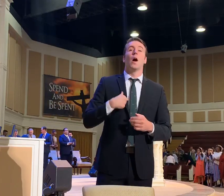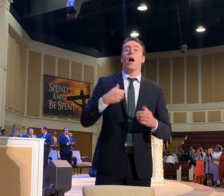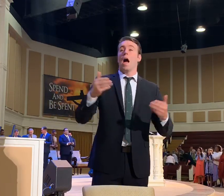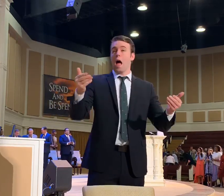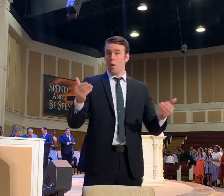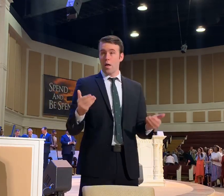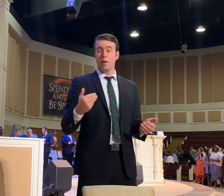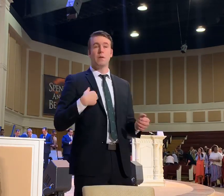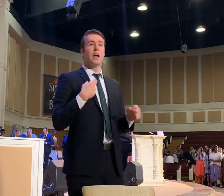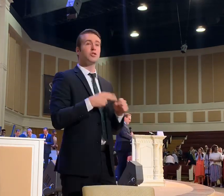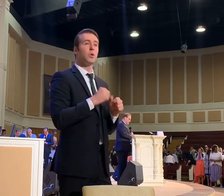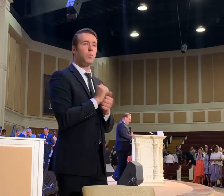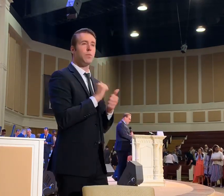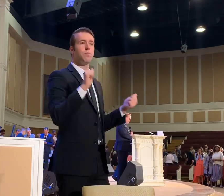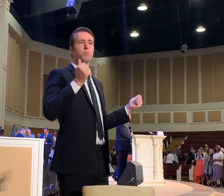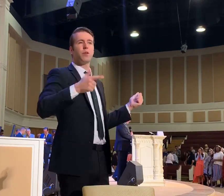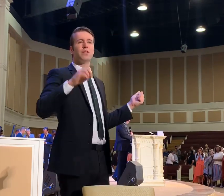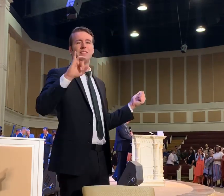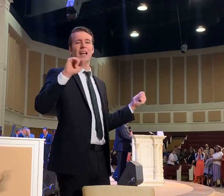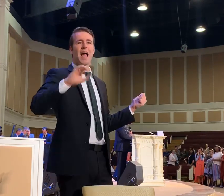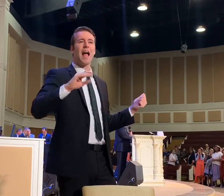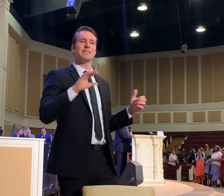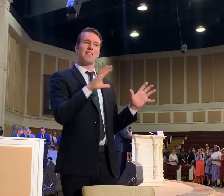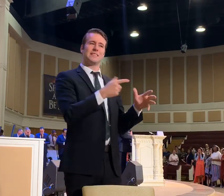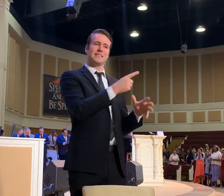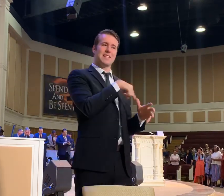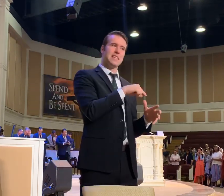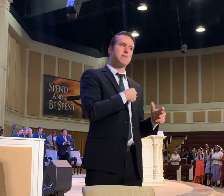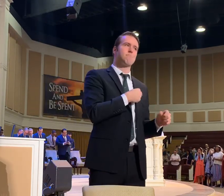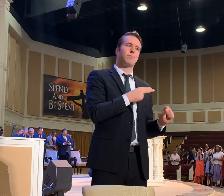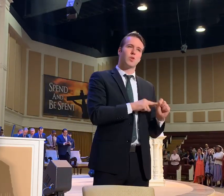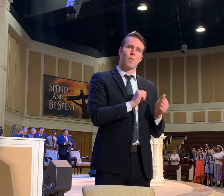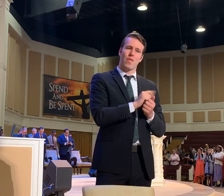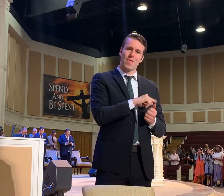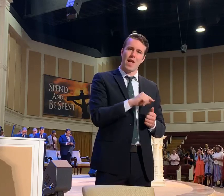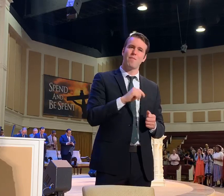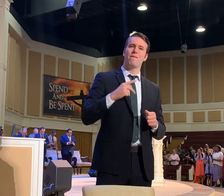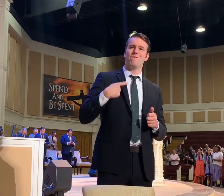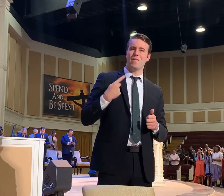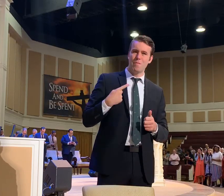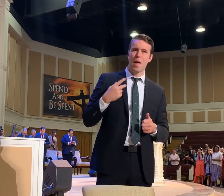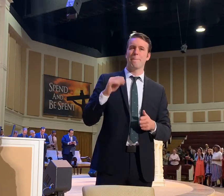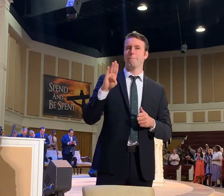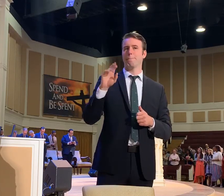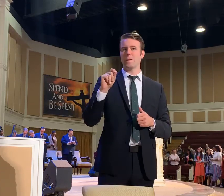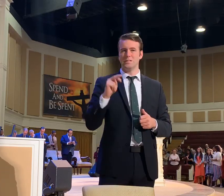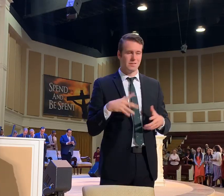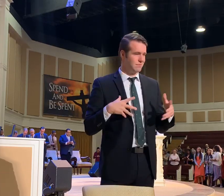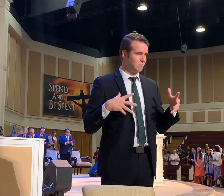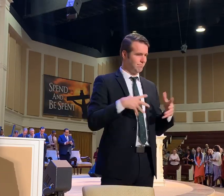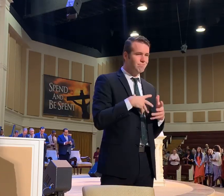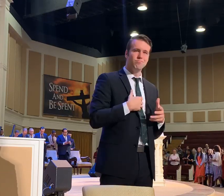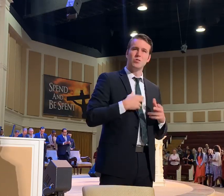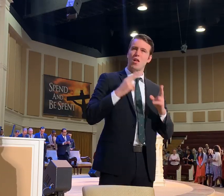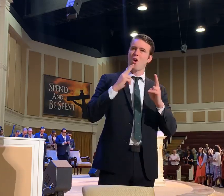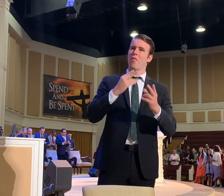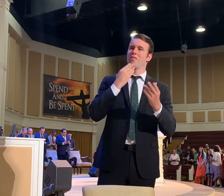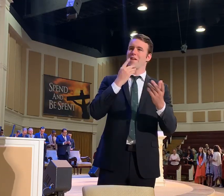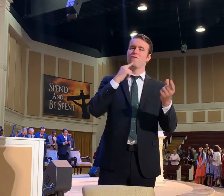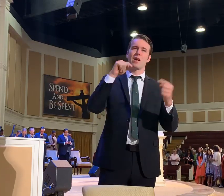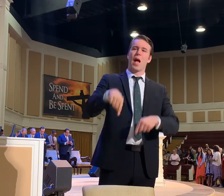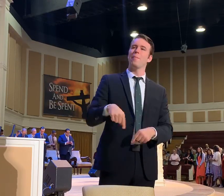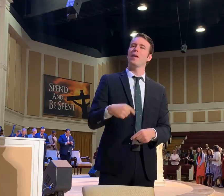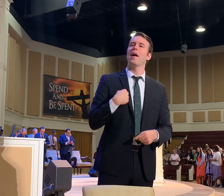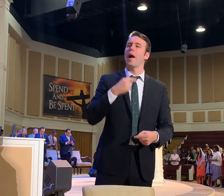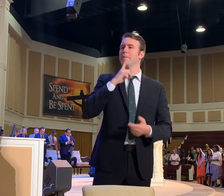you. I'm joined with Brother Diaz and all the team. Brother Prince and Brother Boston. Amen. I